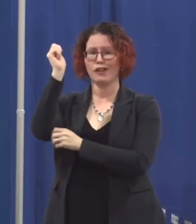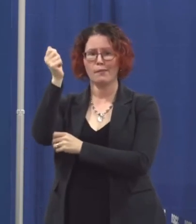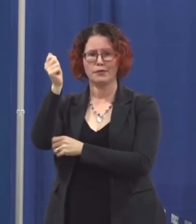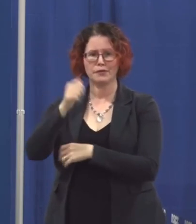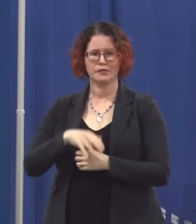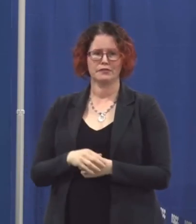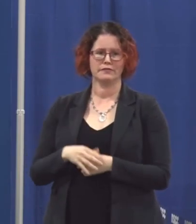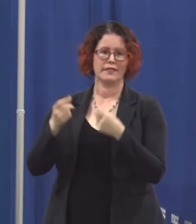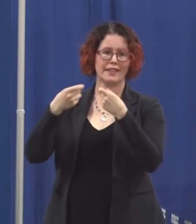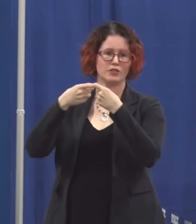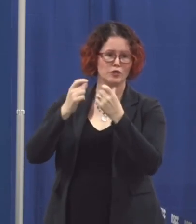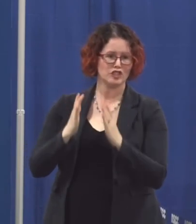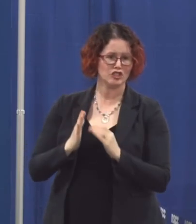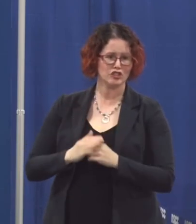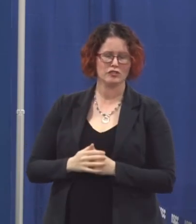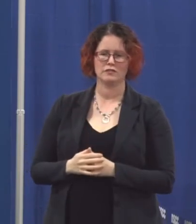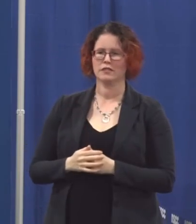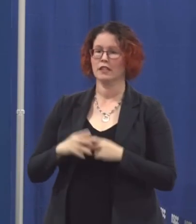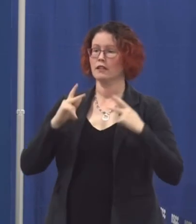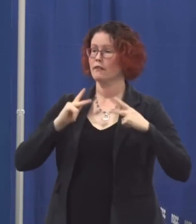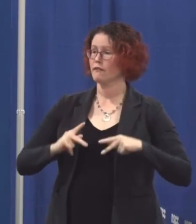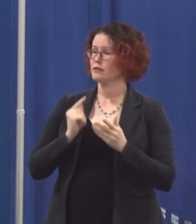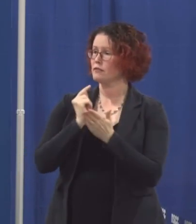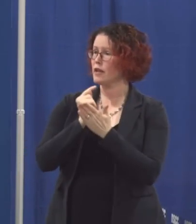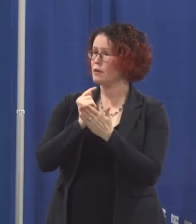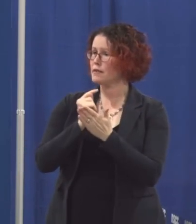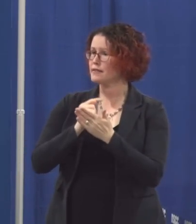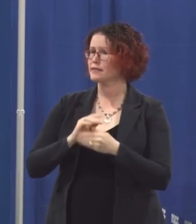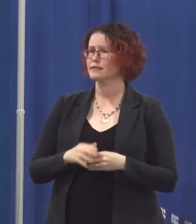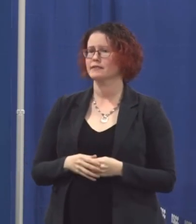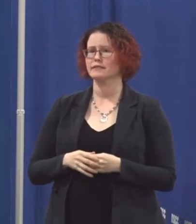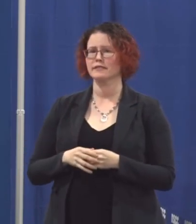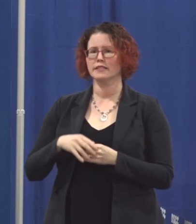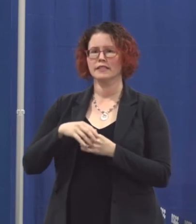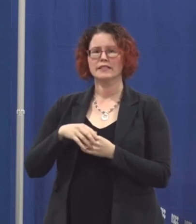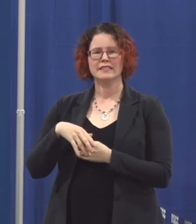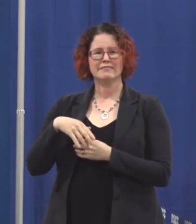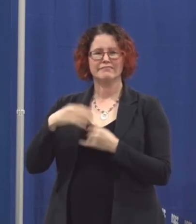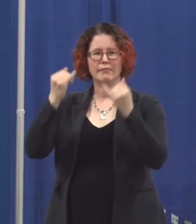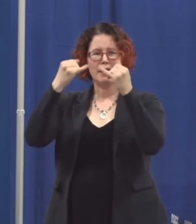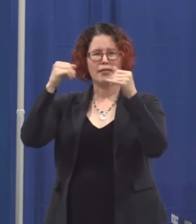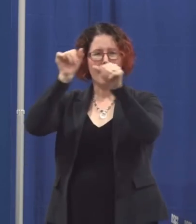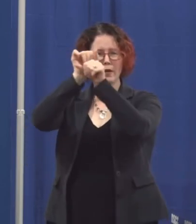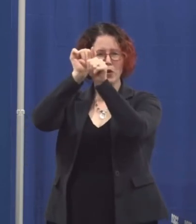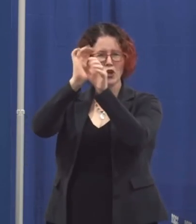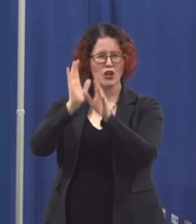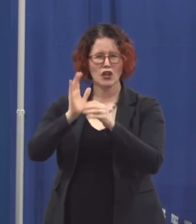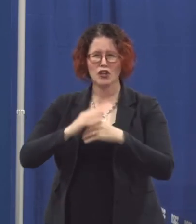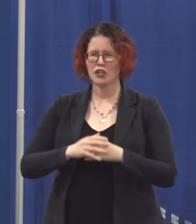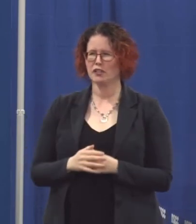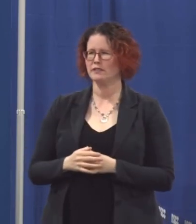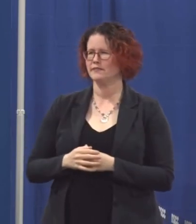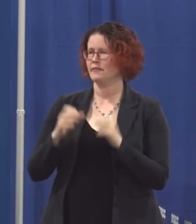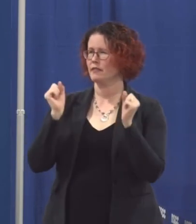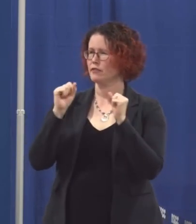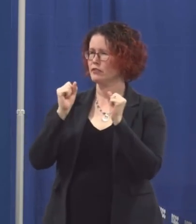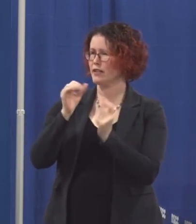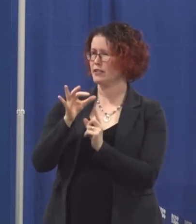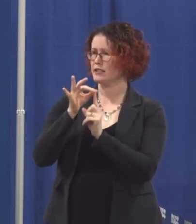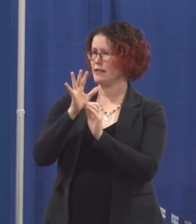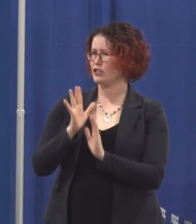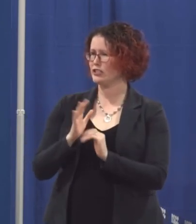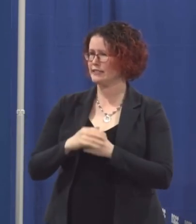electricians physiotherapists utility line workers refrigeration specialists